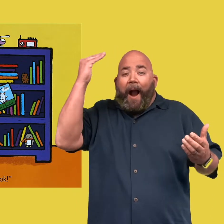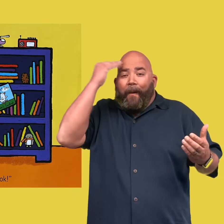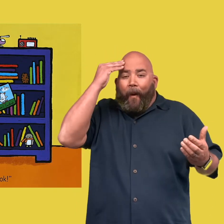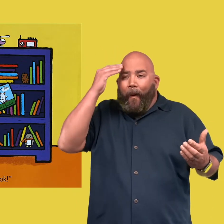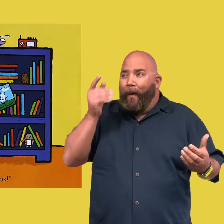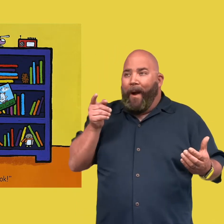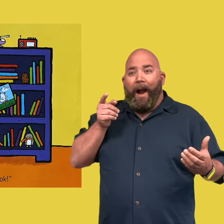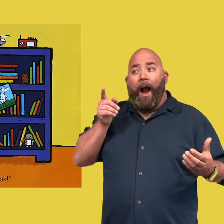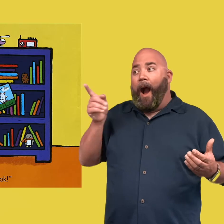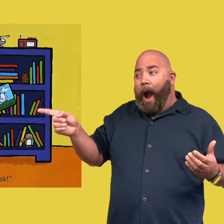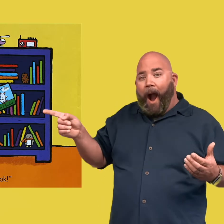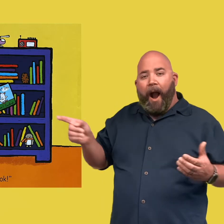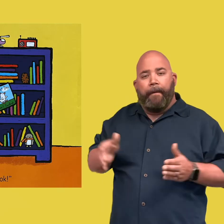A book.